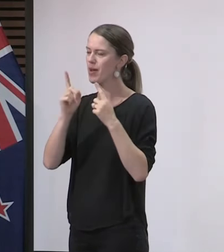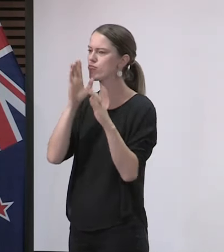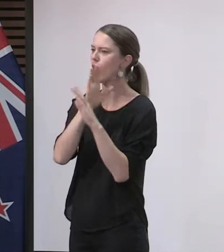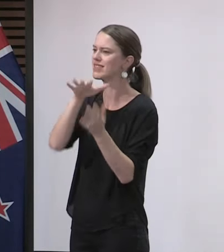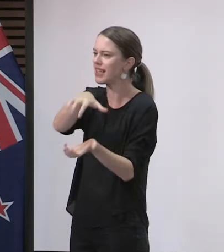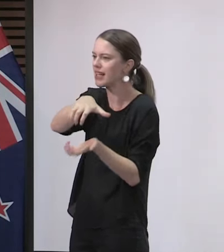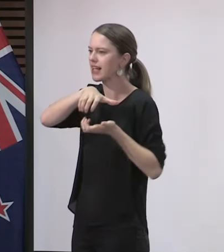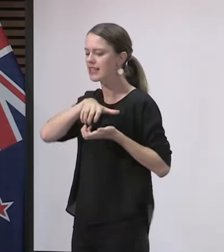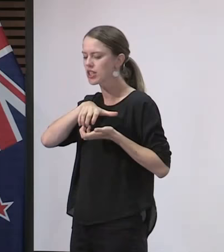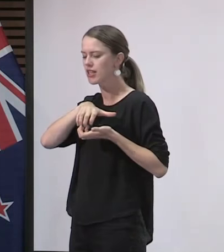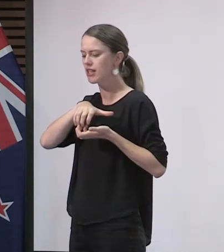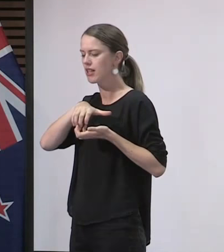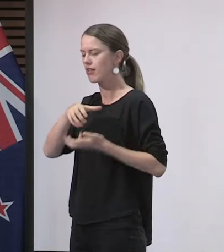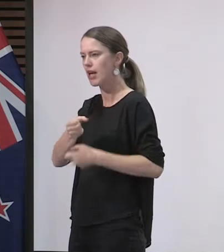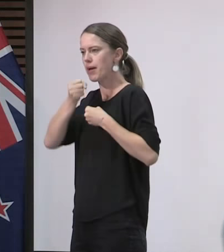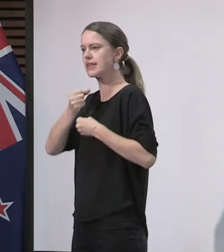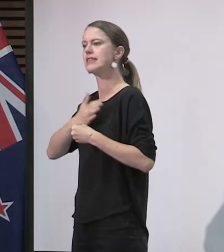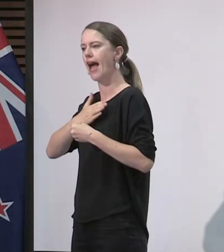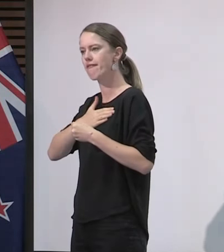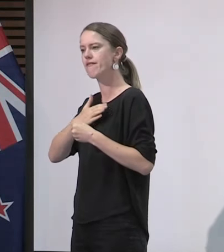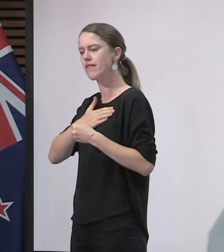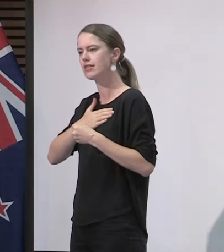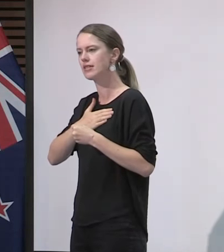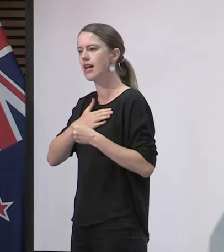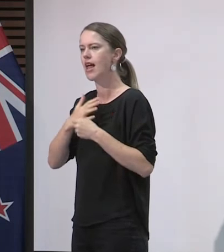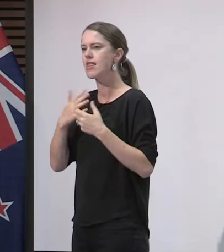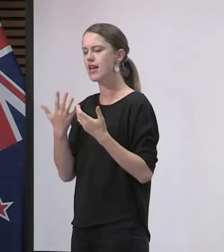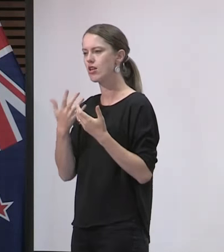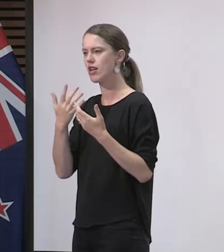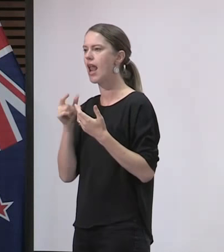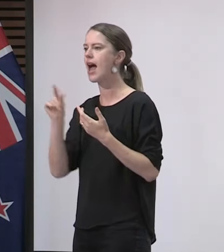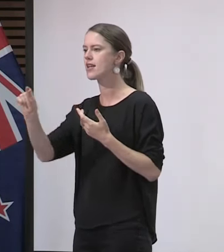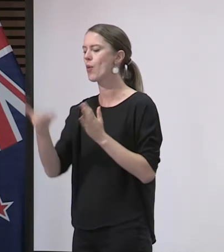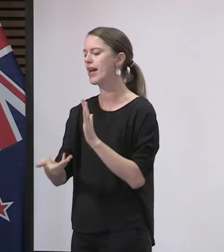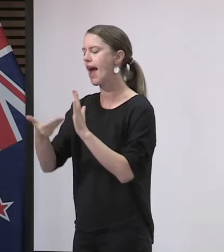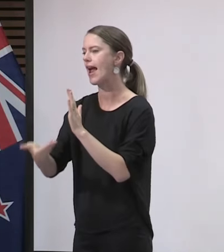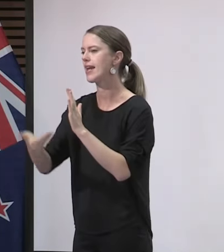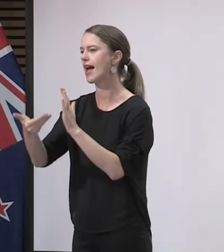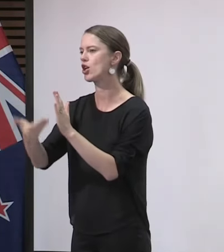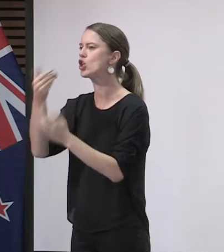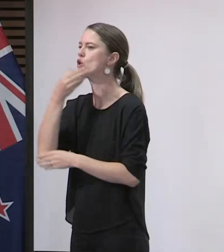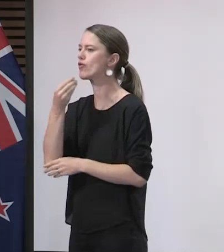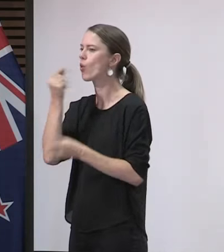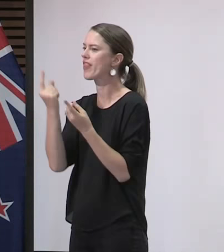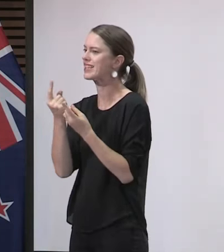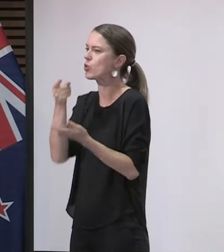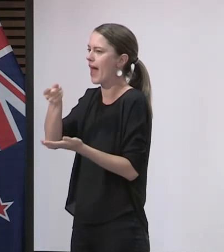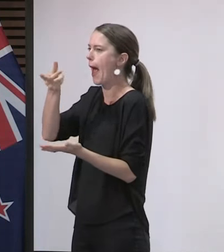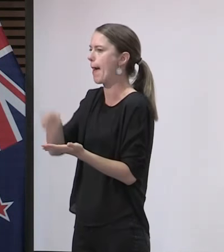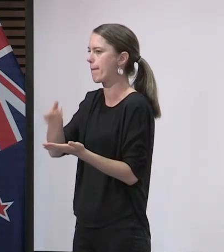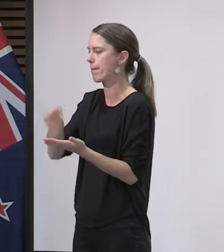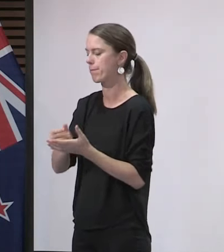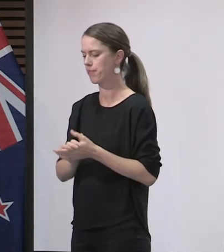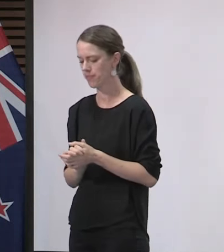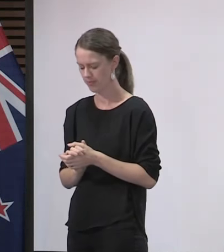what was being done with that information, and of course it allowed us to then develop and add further functionalities once people had downloaded that app.